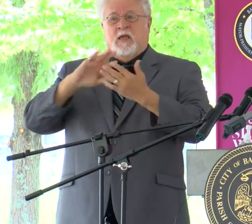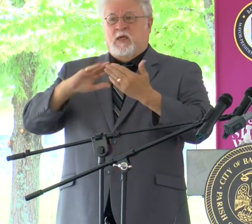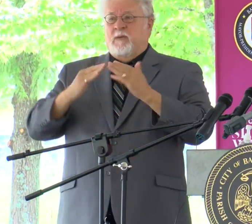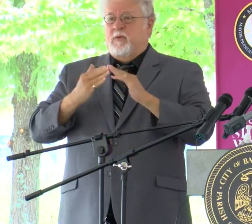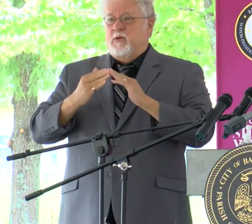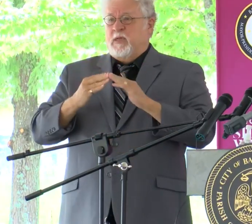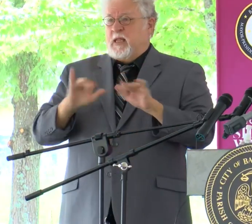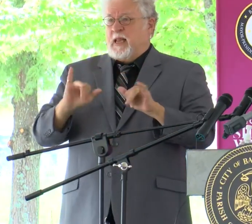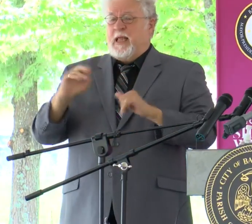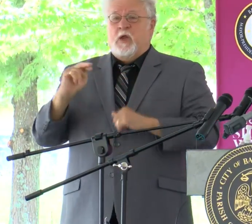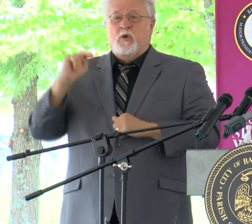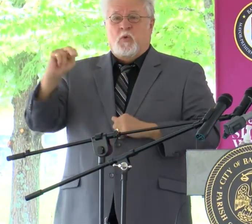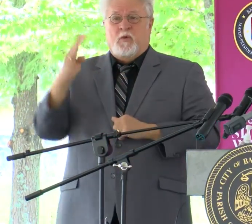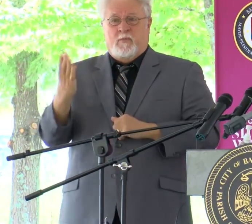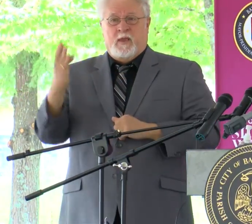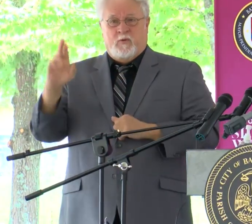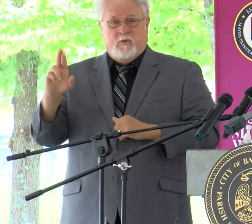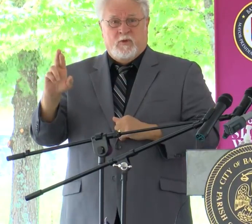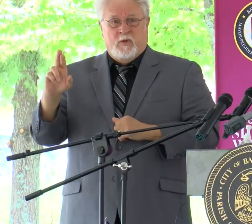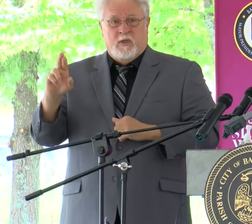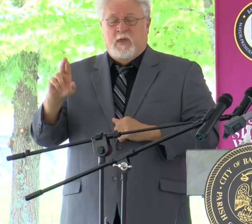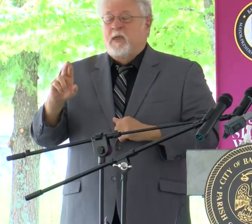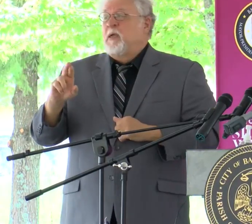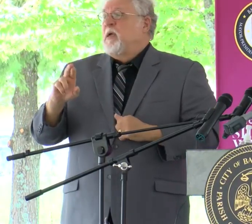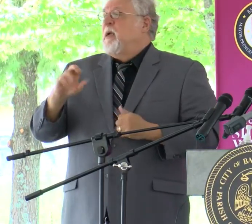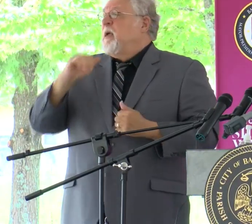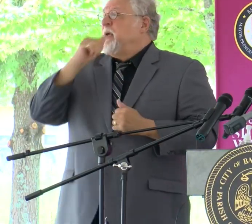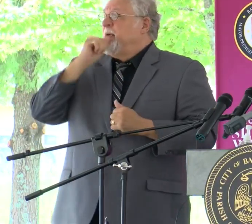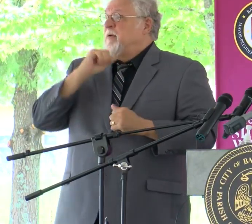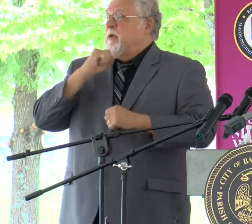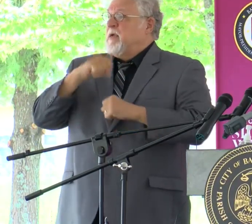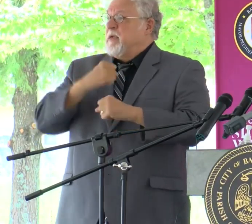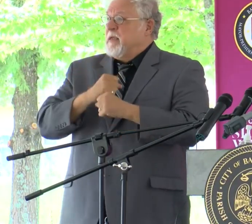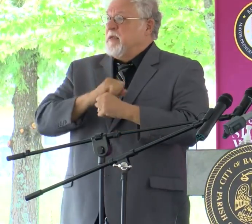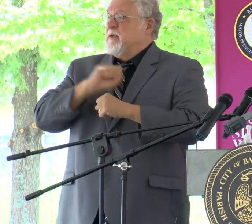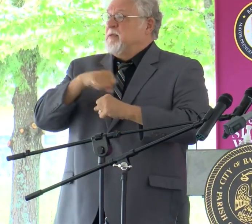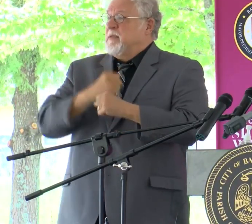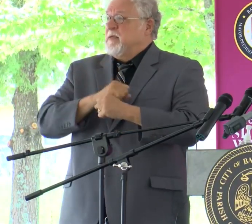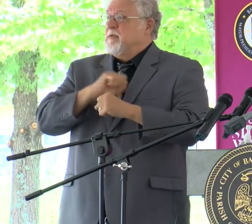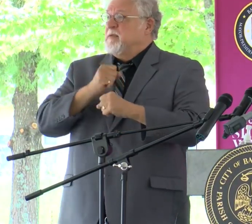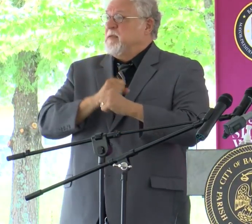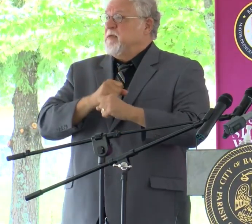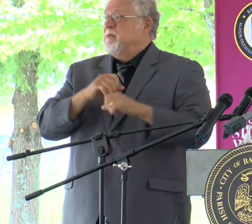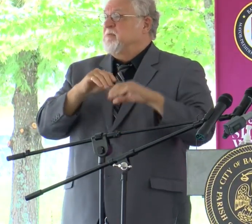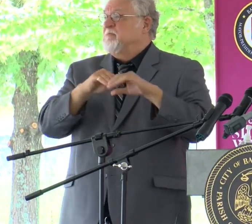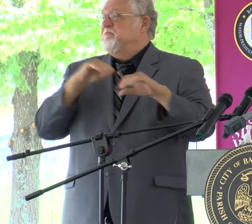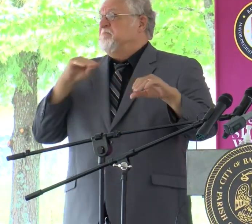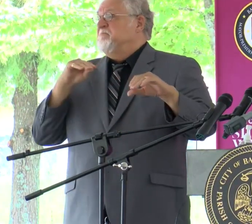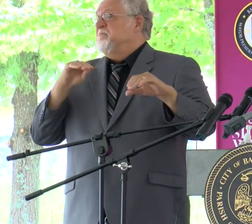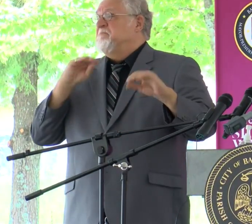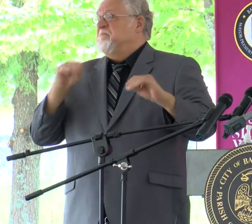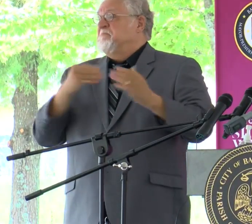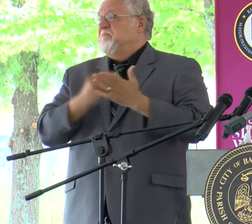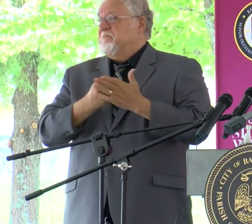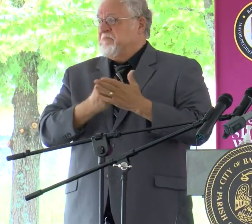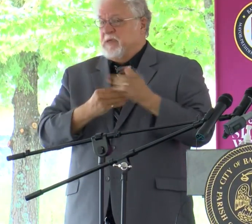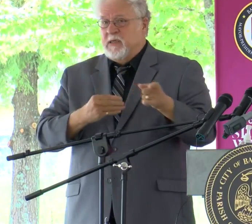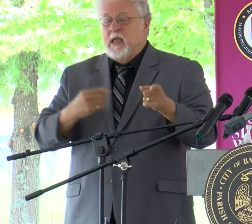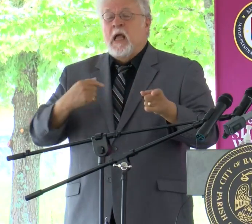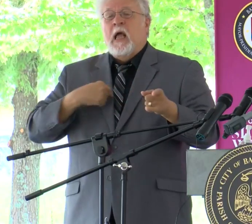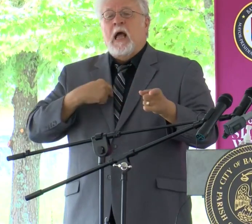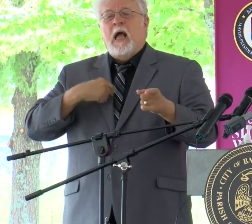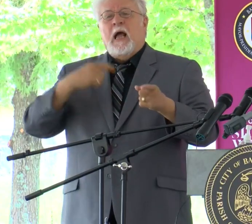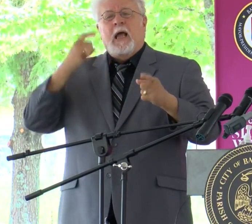like North Baton Rouge, suffer from years of disinvestment. As Mayor-President, I recognize